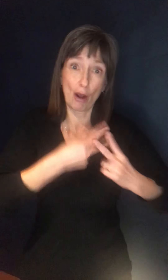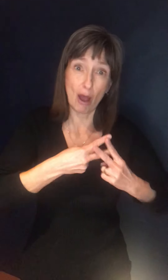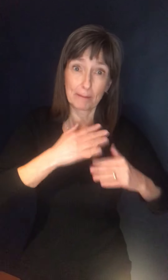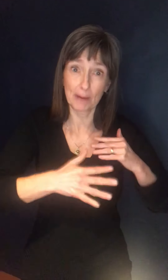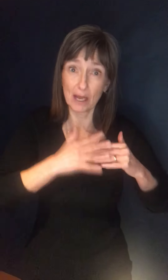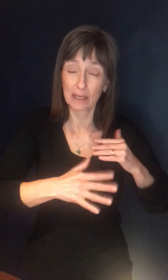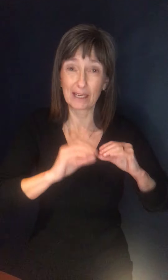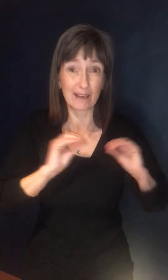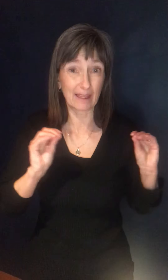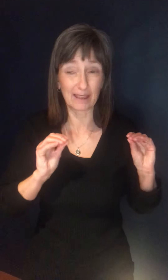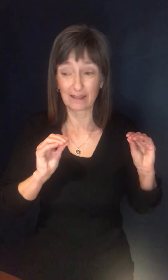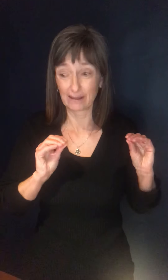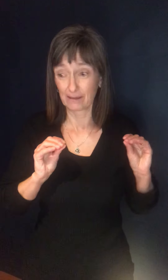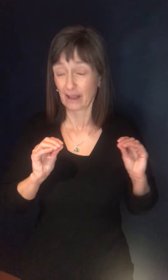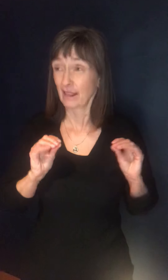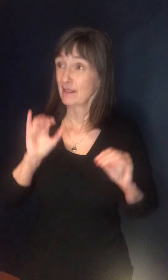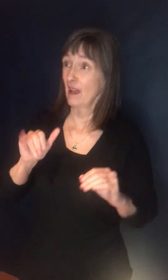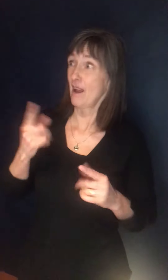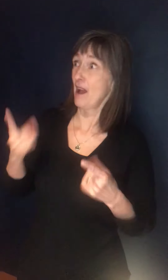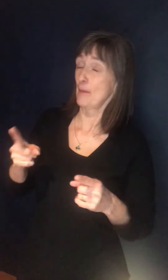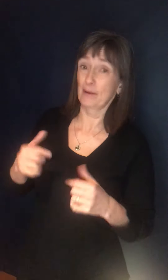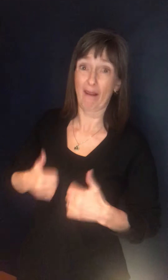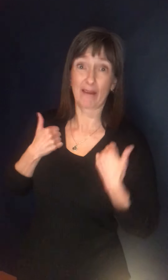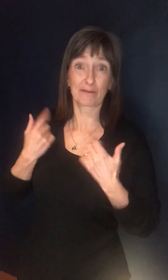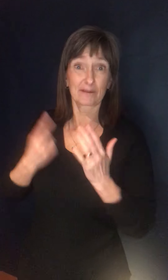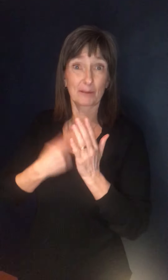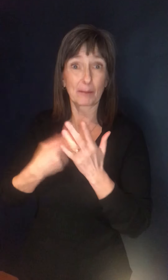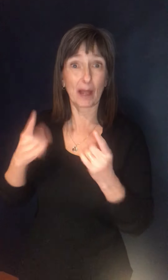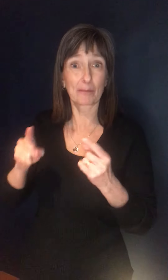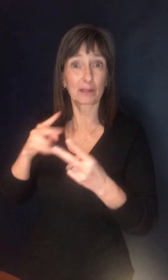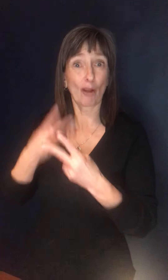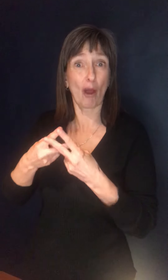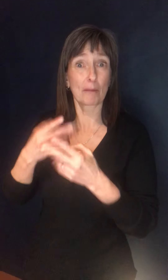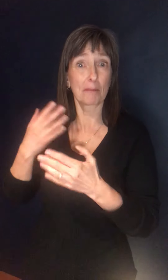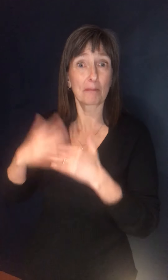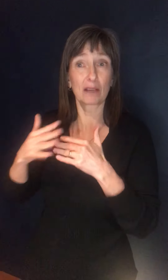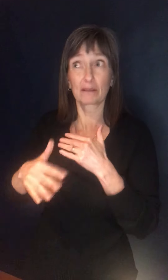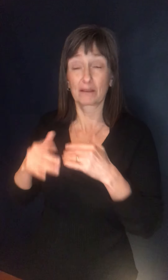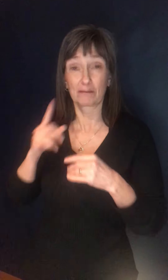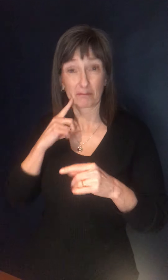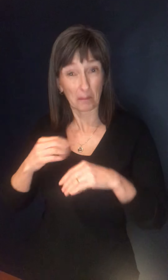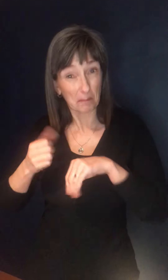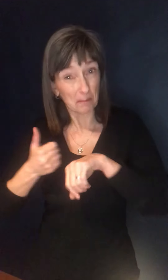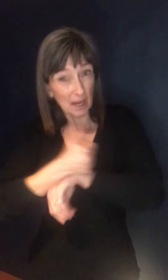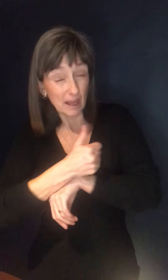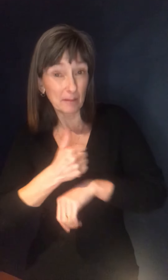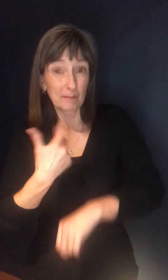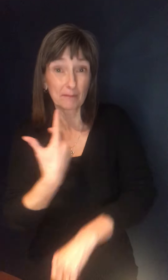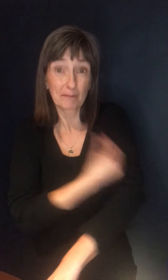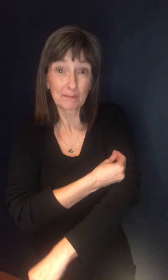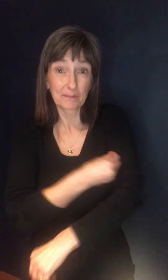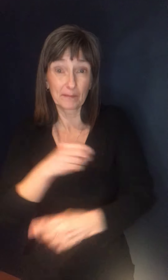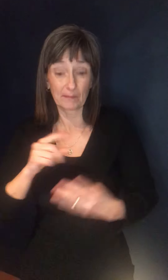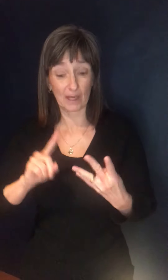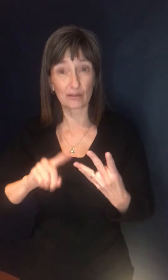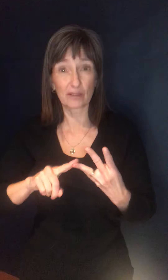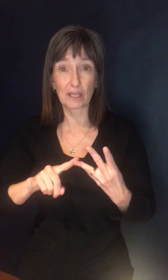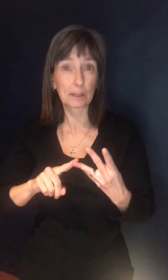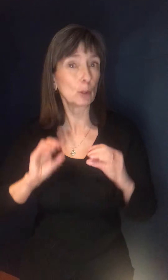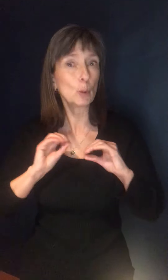exist in, life. And there's no evidence to date that AstraZeneca is, is linked to a causal relationship when it comes to, uh,